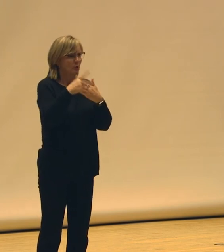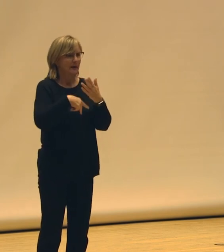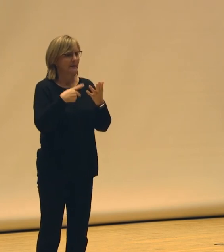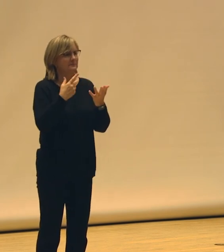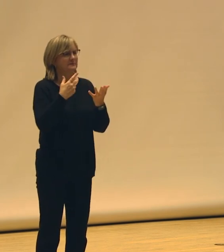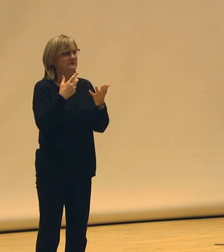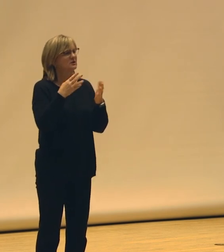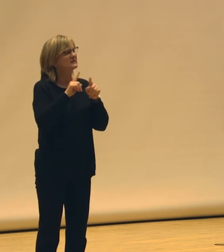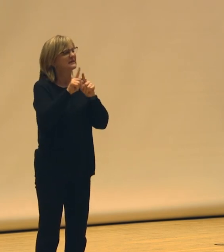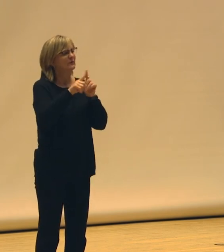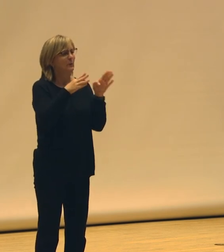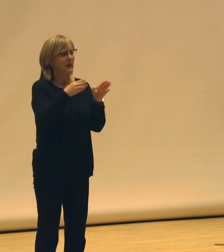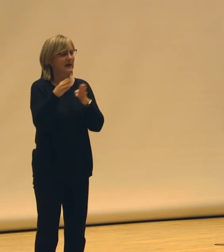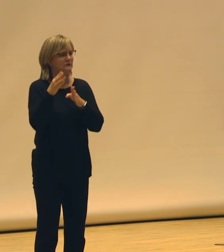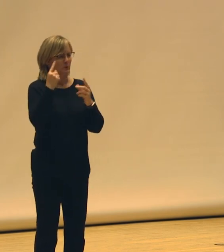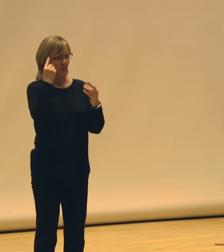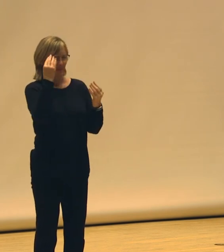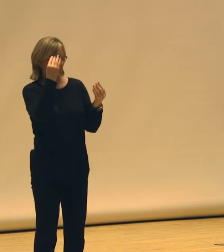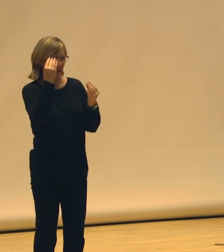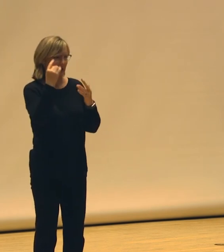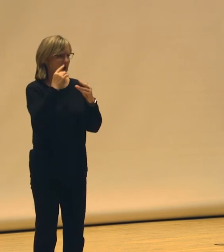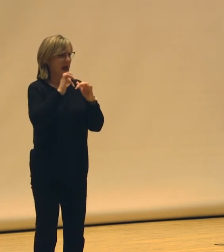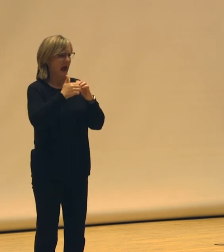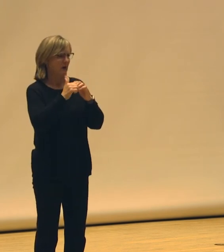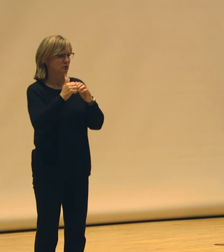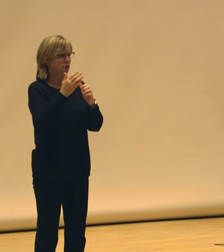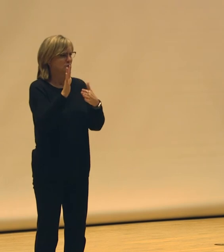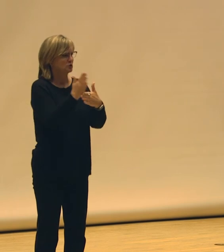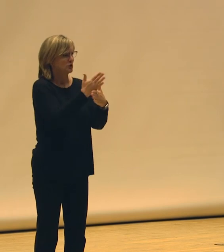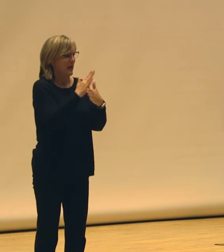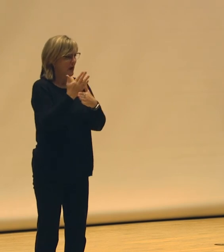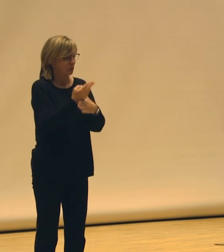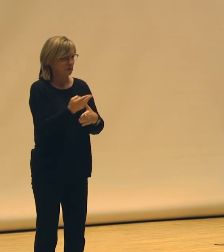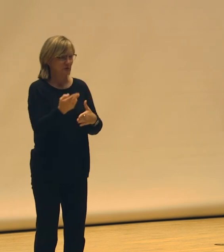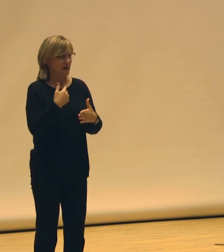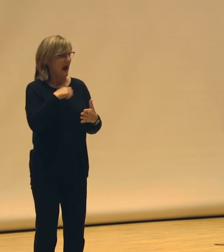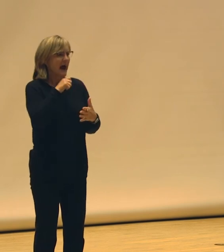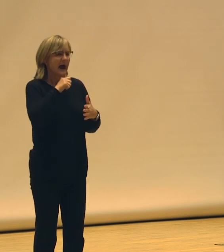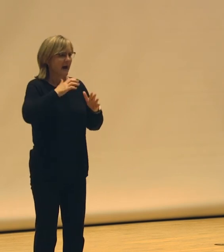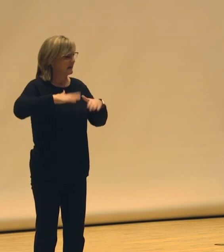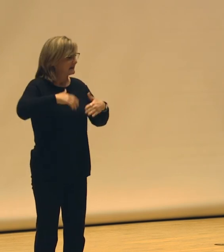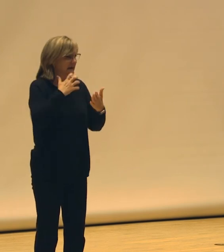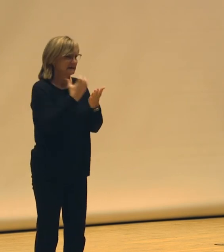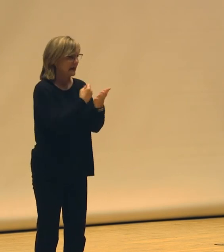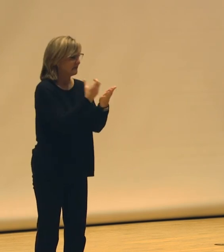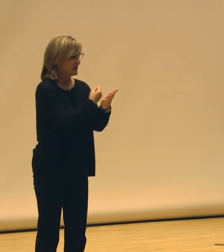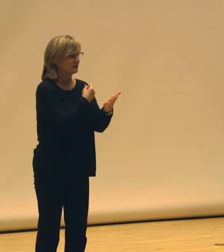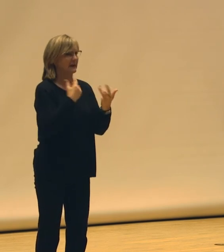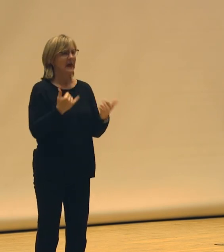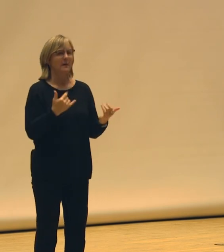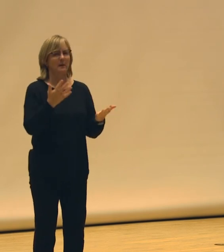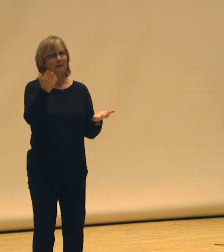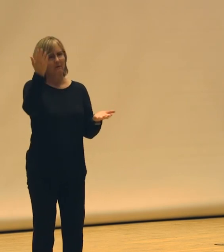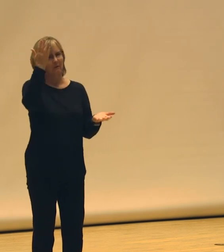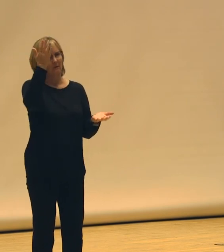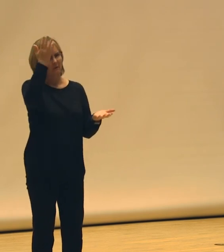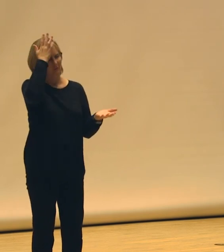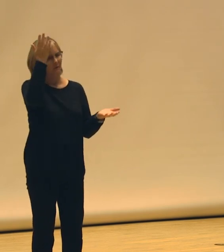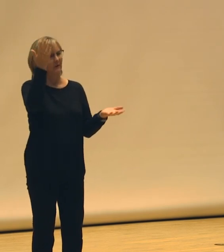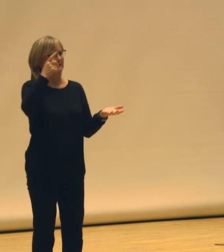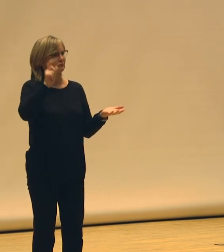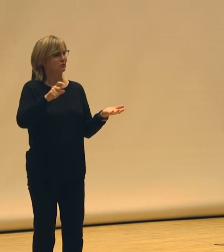Like ways of thinking about resource sharing that I didn't take advantage of that I often, I'm like now like, oh, I should have